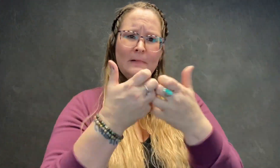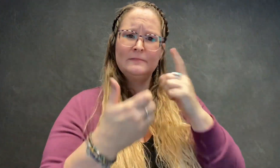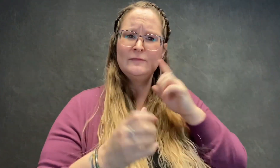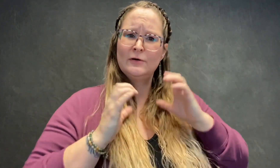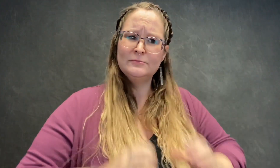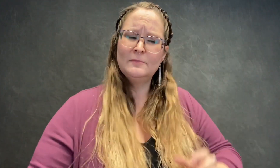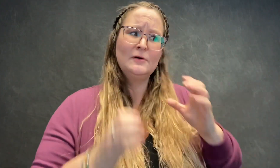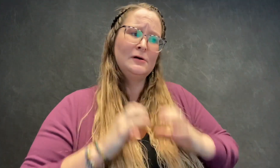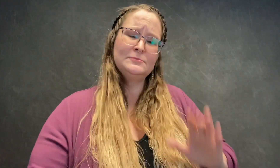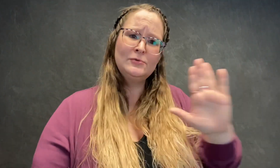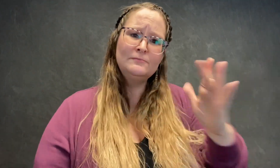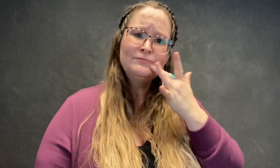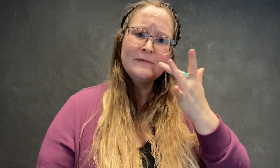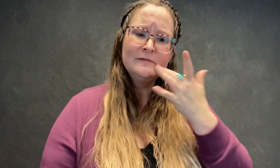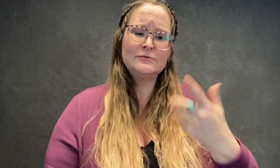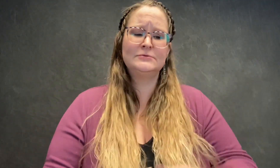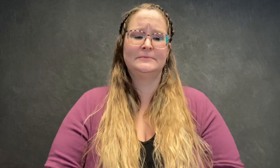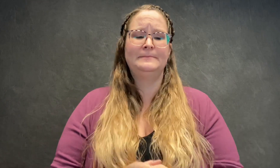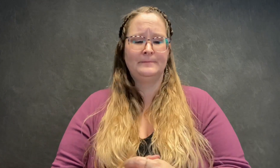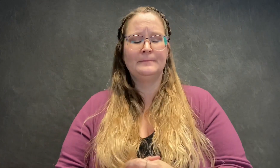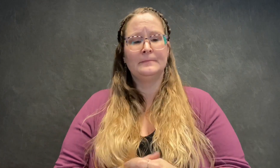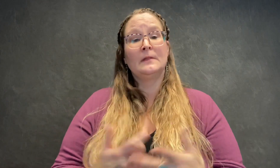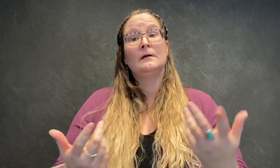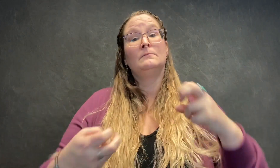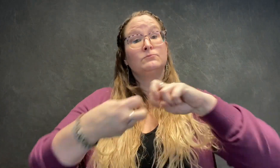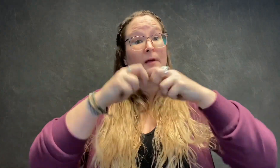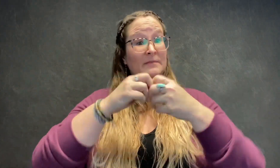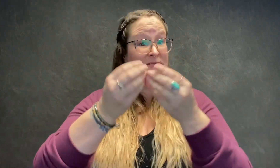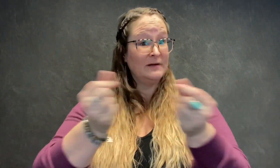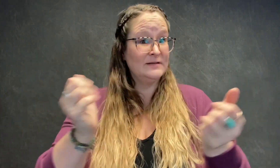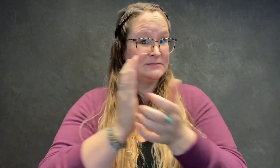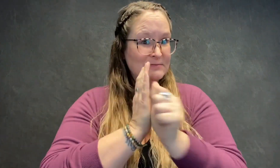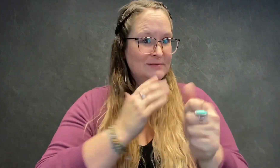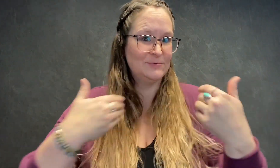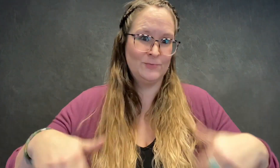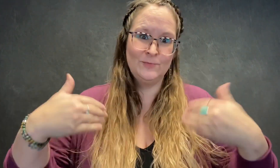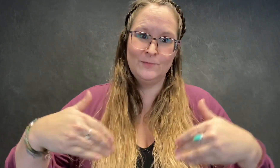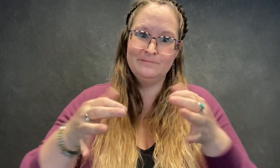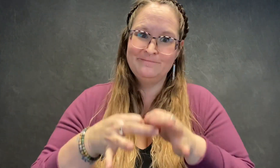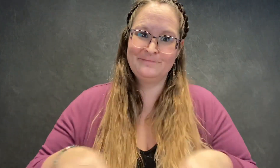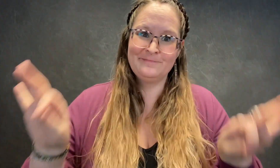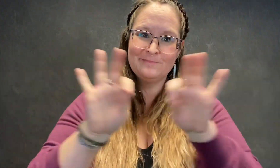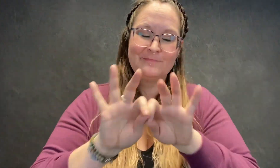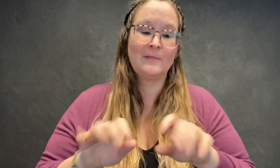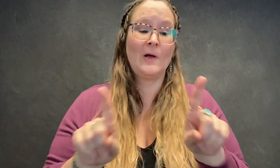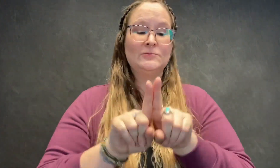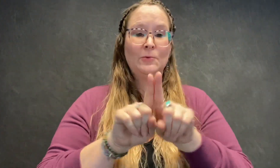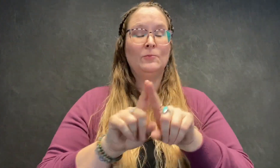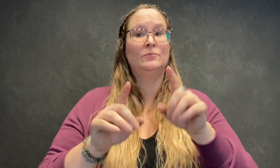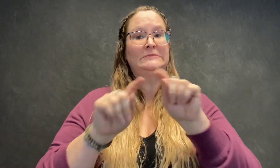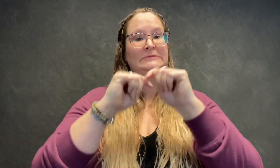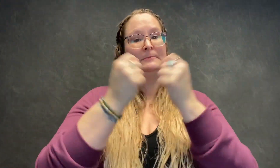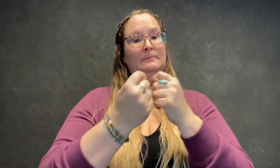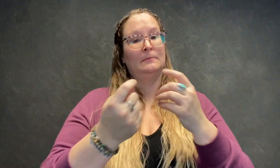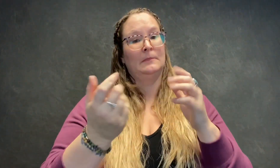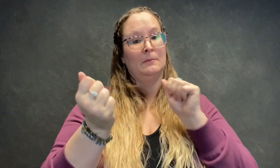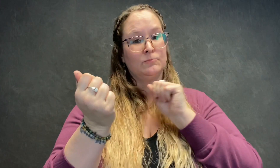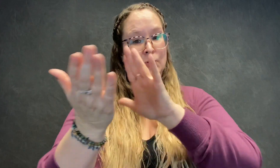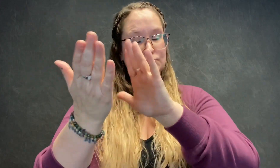best suit each Deaf consumer with the appropriately matched interpreter, prioritizing consumer preference. Problem solving